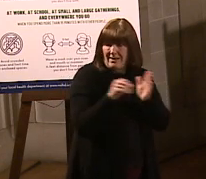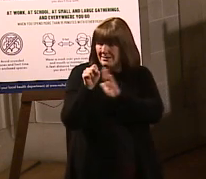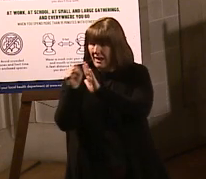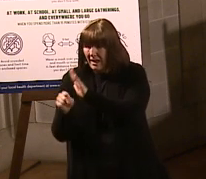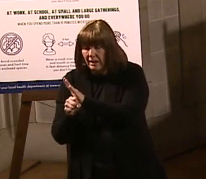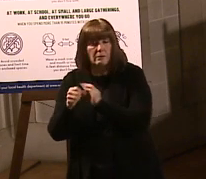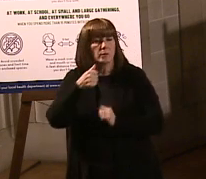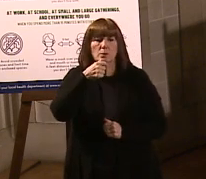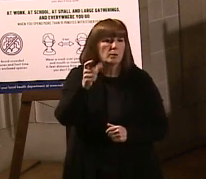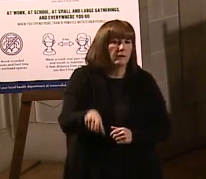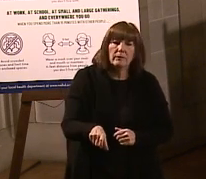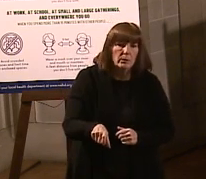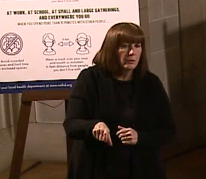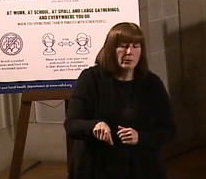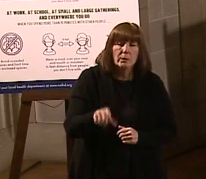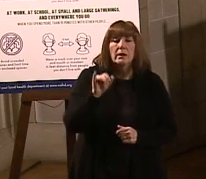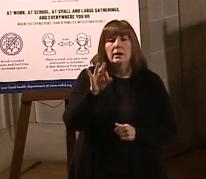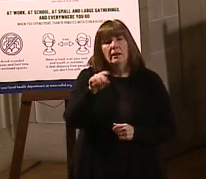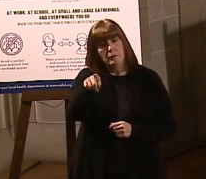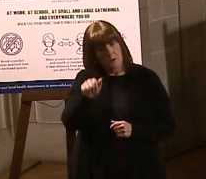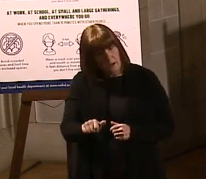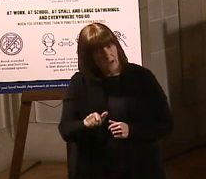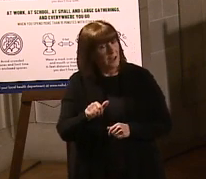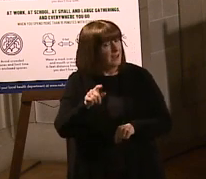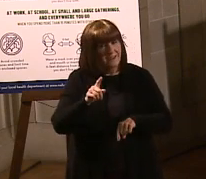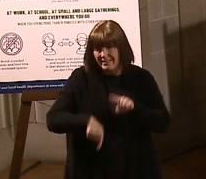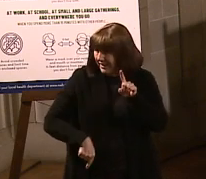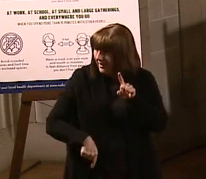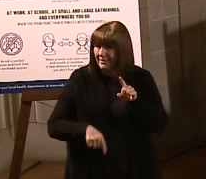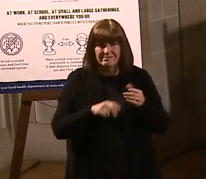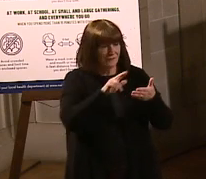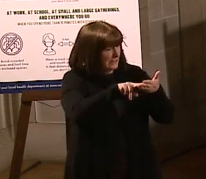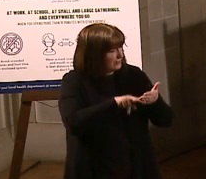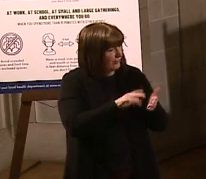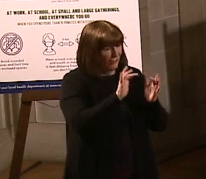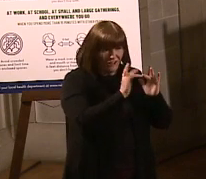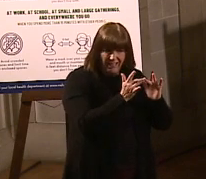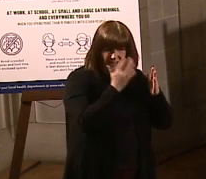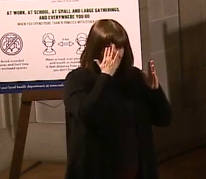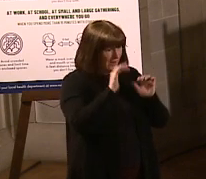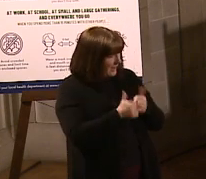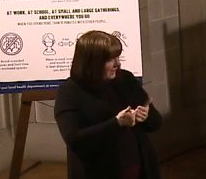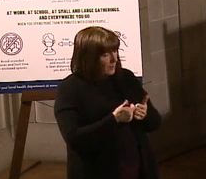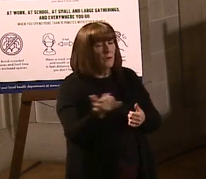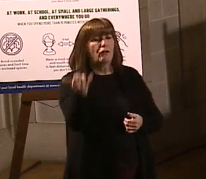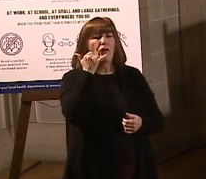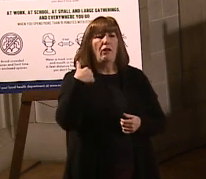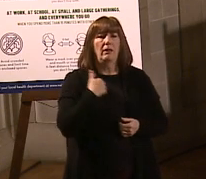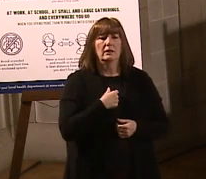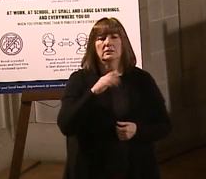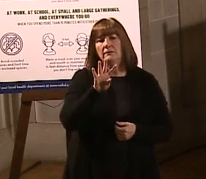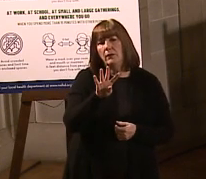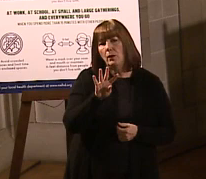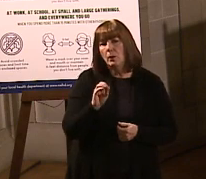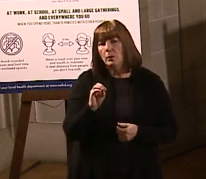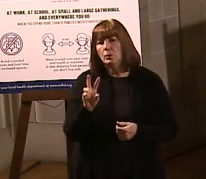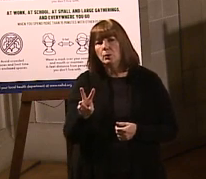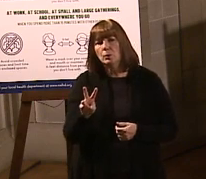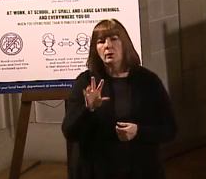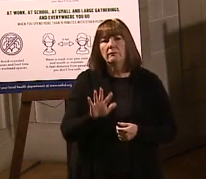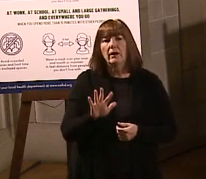system. If you are unable to register online, please give us a call at the COVID information line at 402